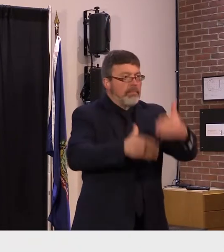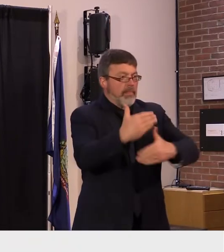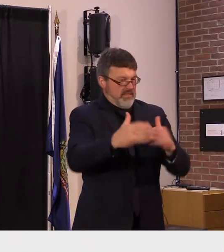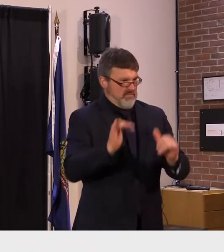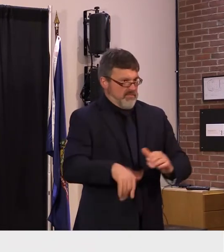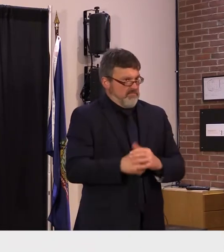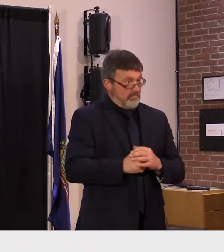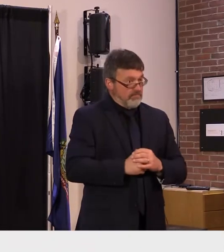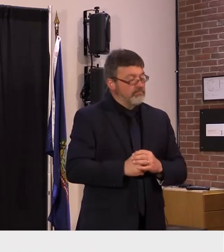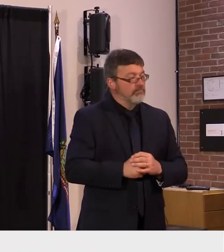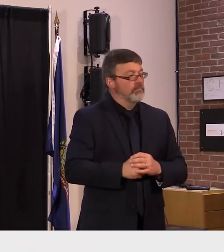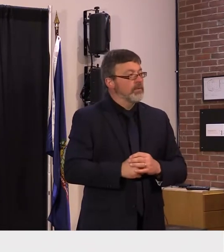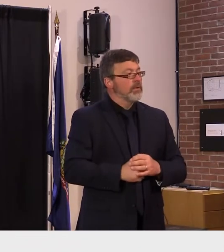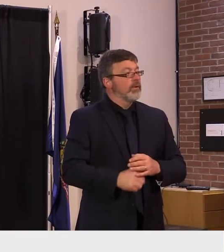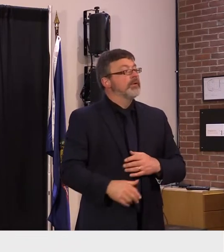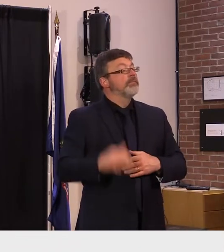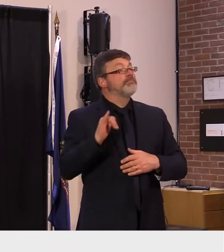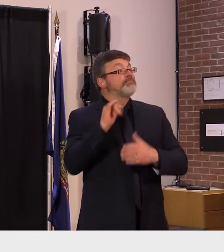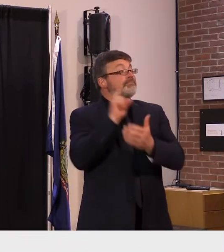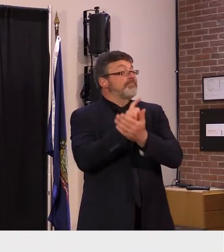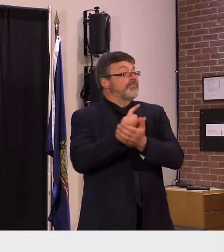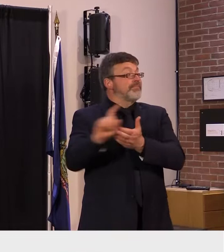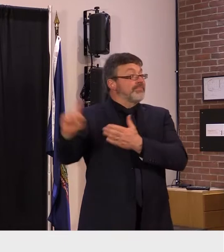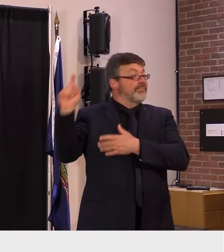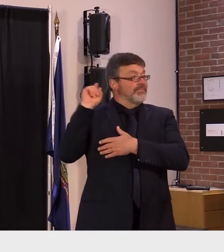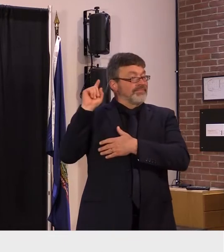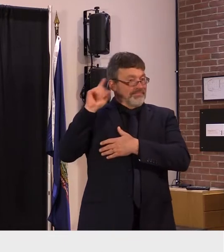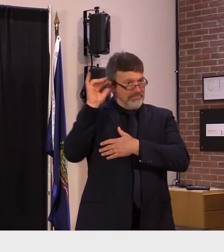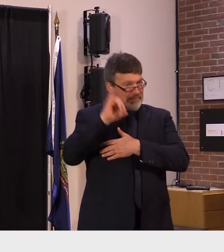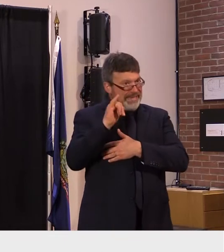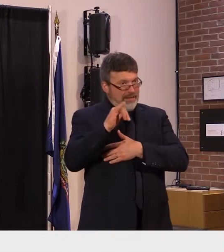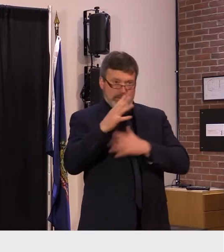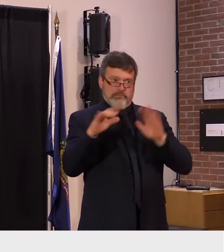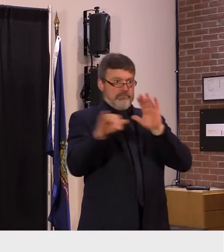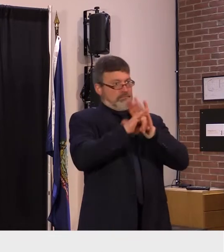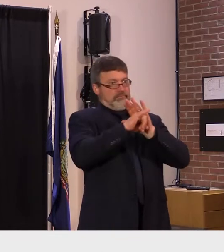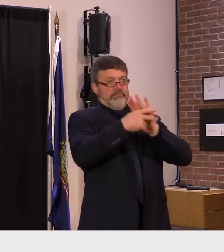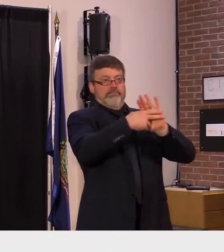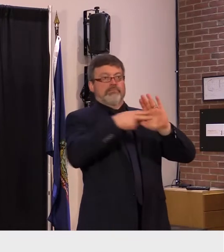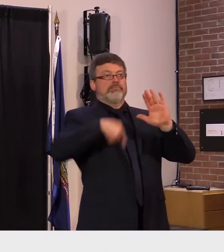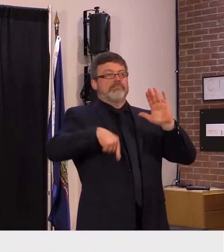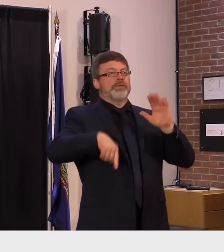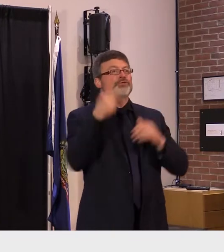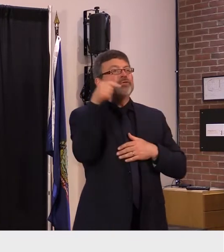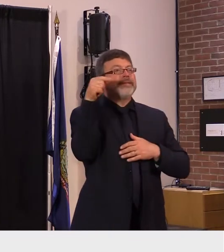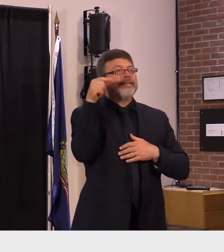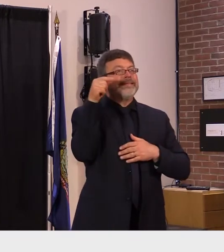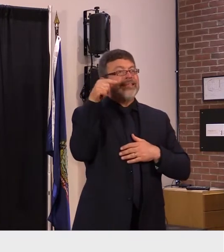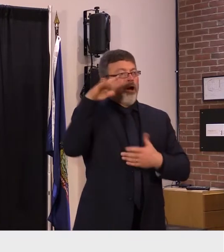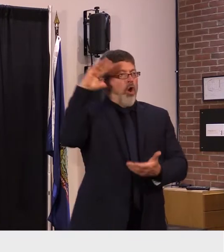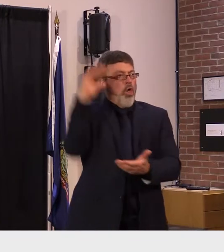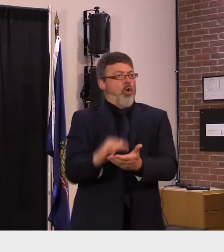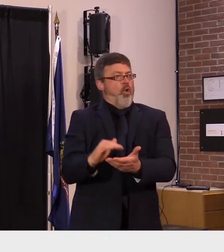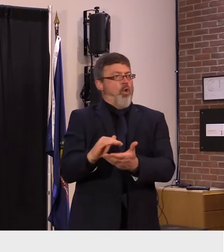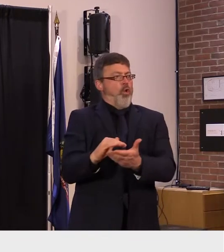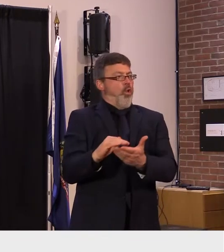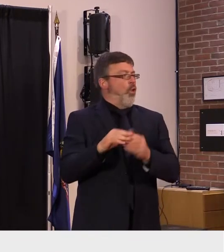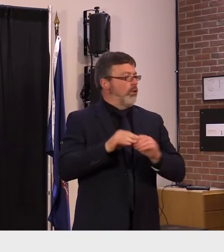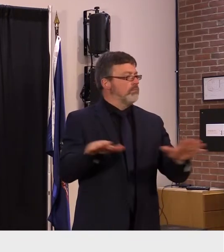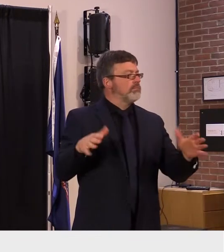were considered low and our current data shows the situation continuing on this very positive trajectory